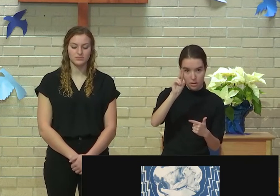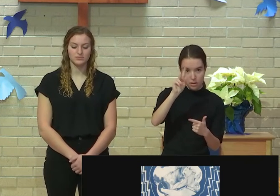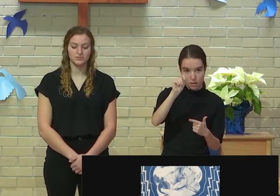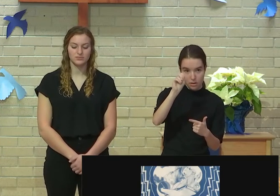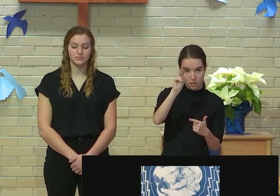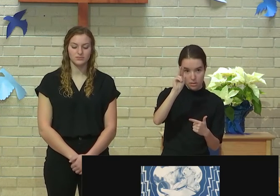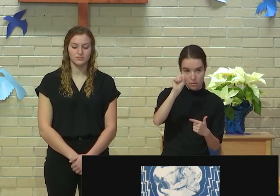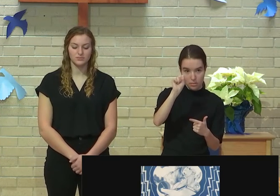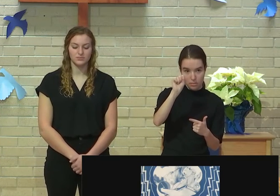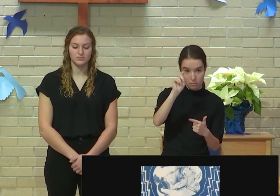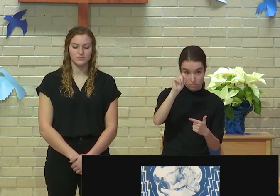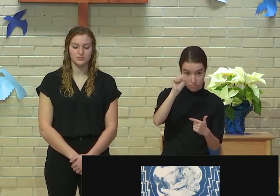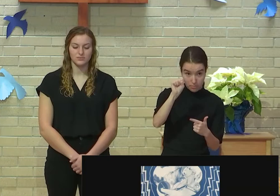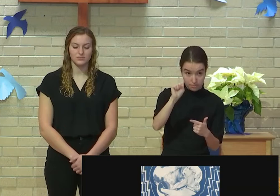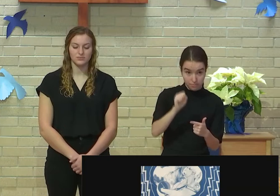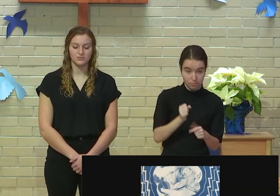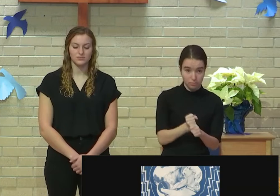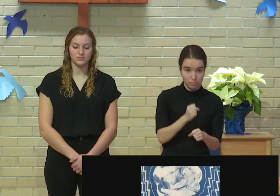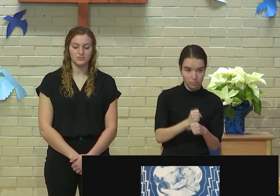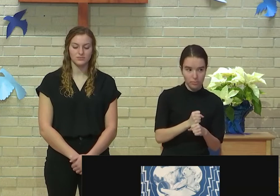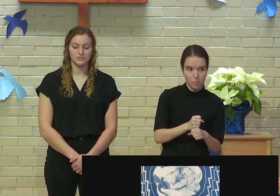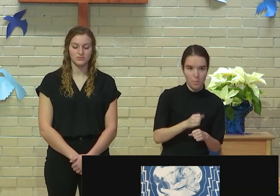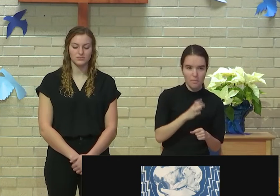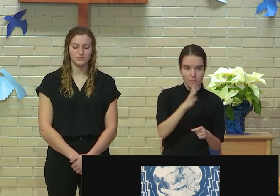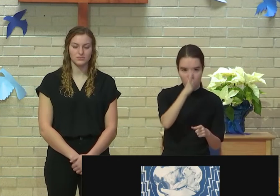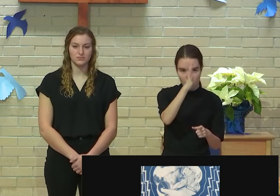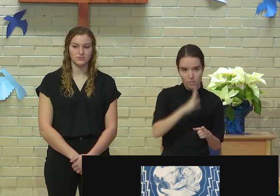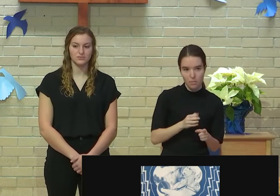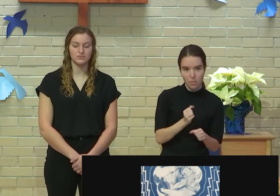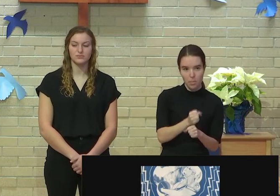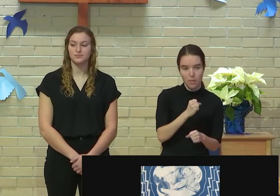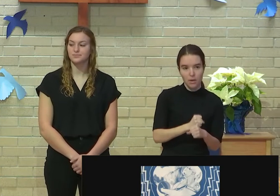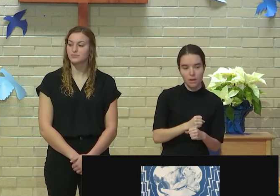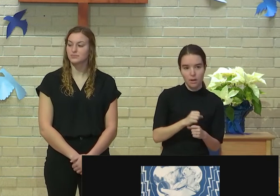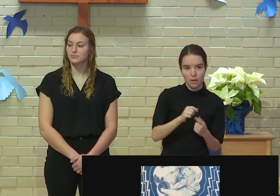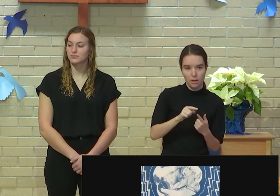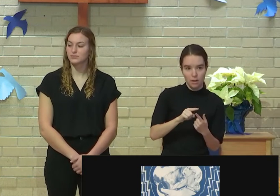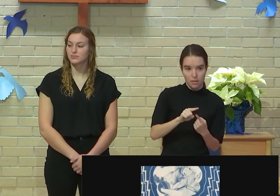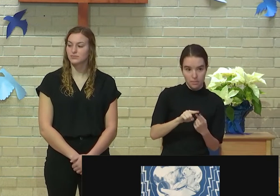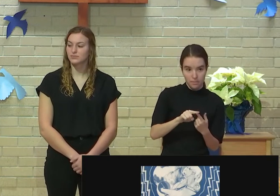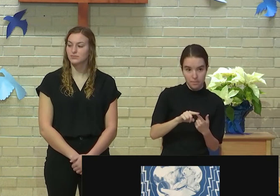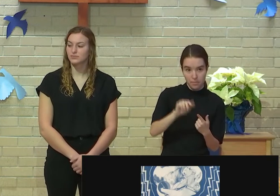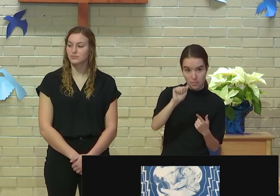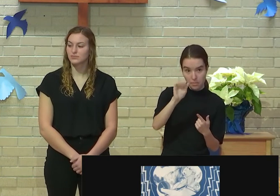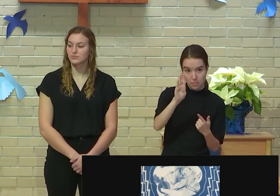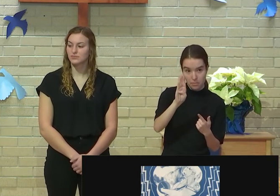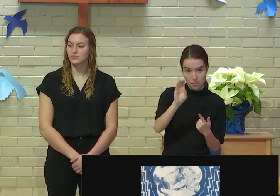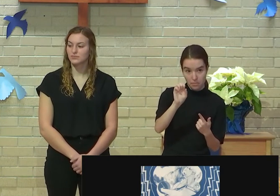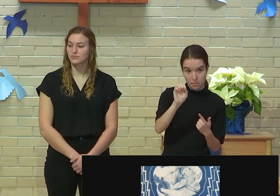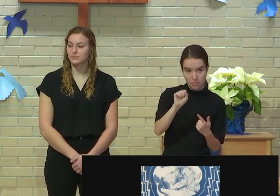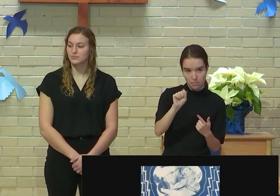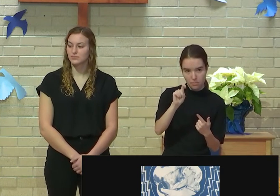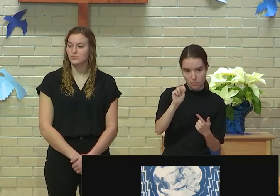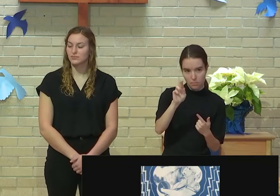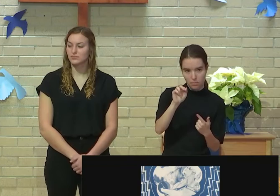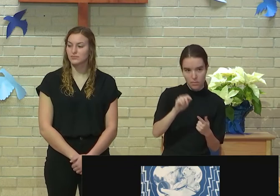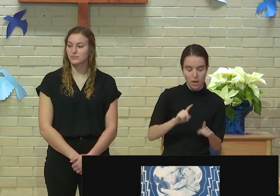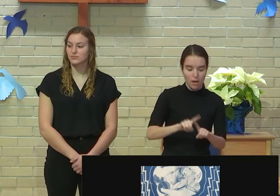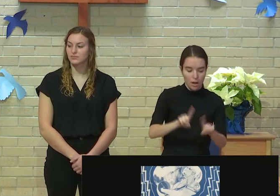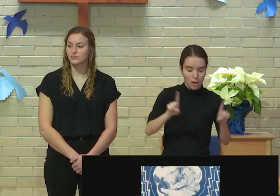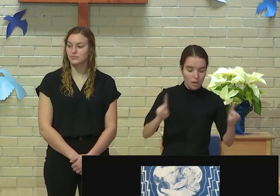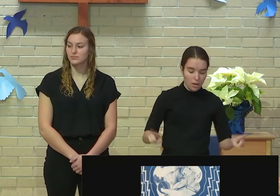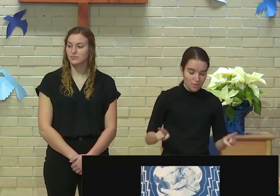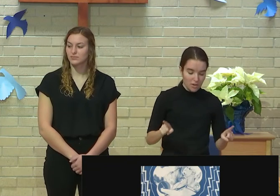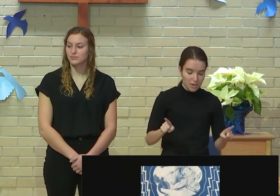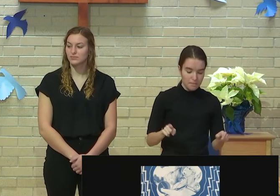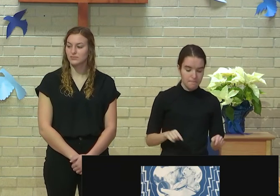or to use man-made objects to make an organic thing. And then I decided to abstract the man